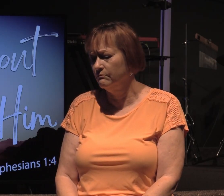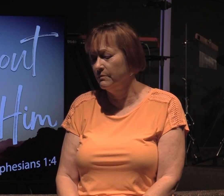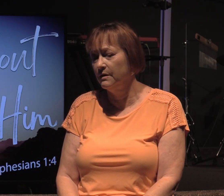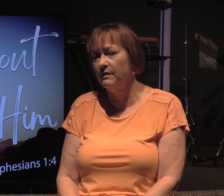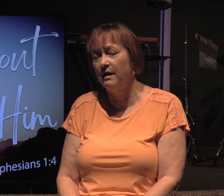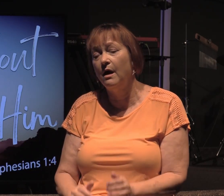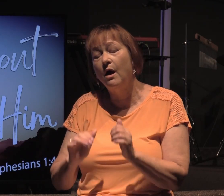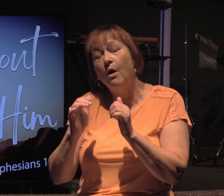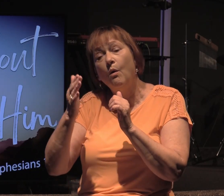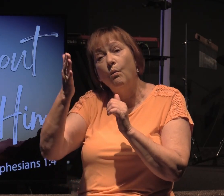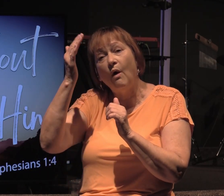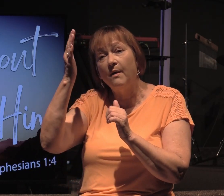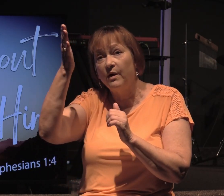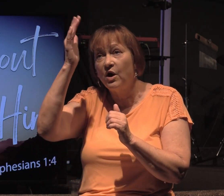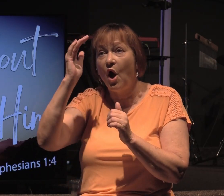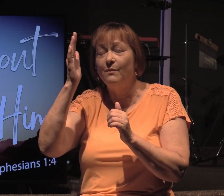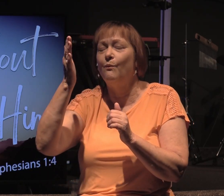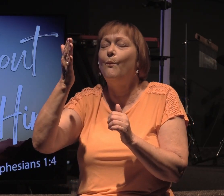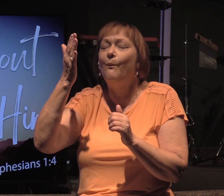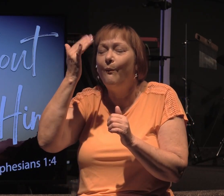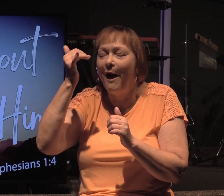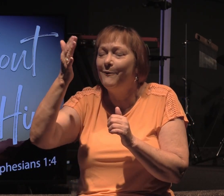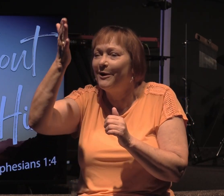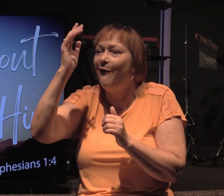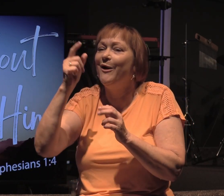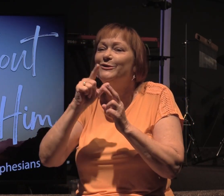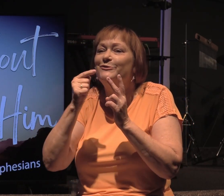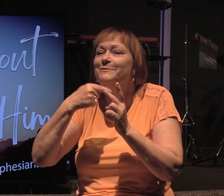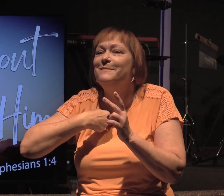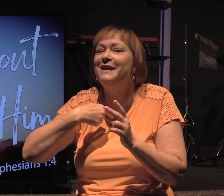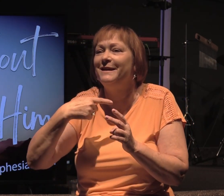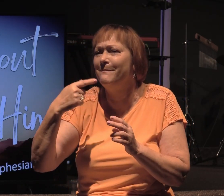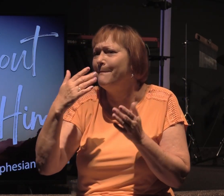So why would God choose me? You might be thinking.